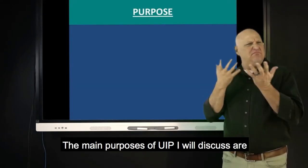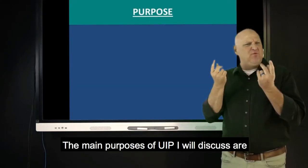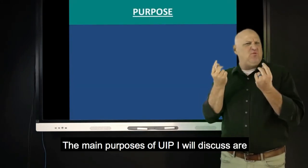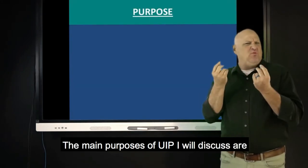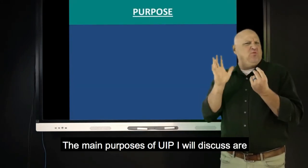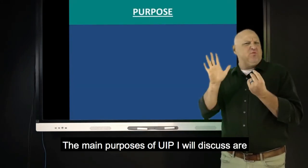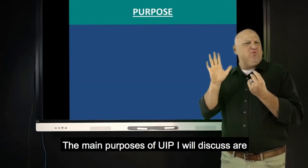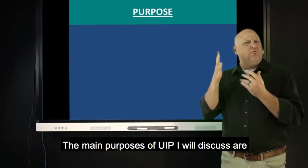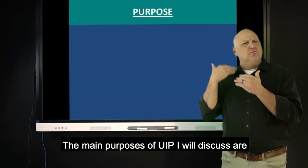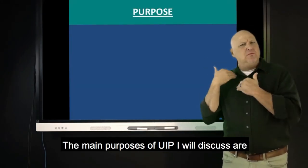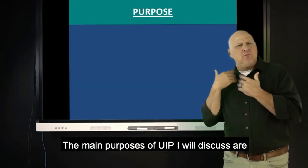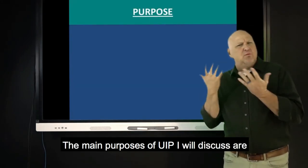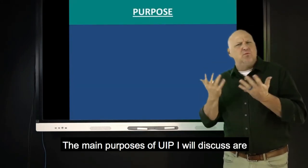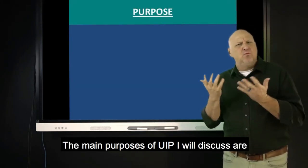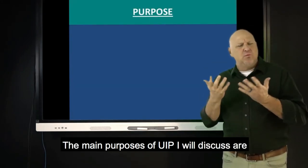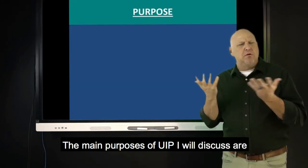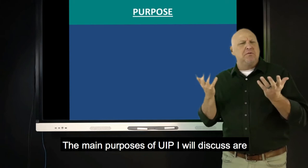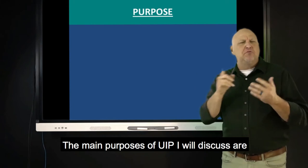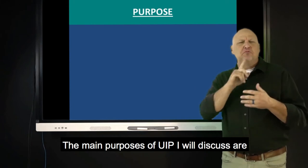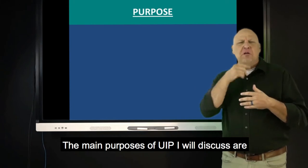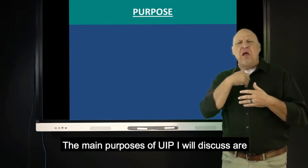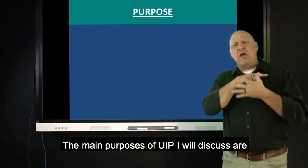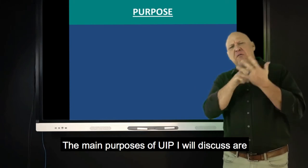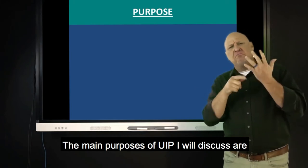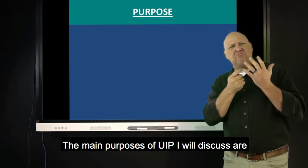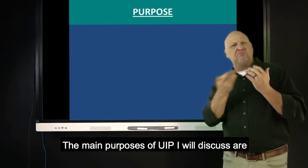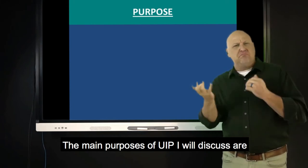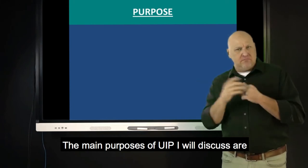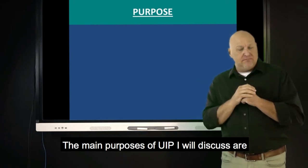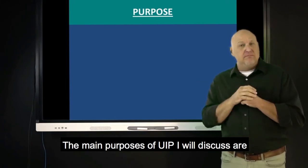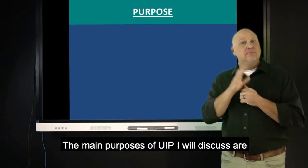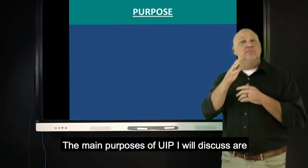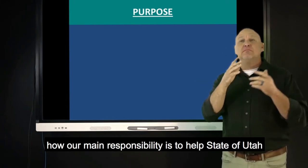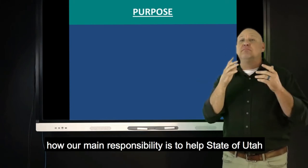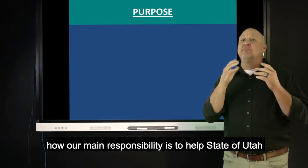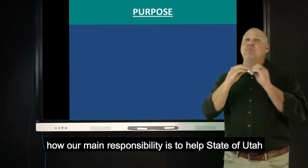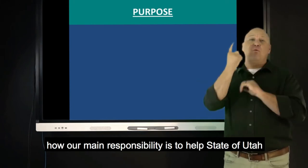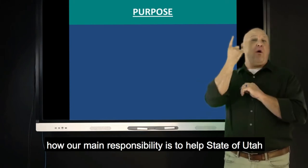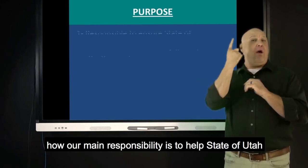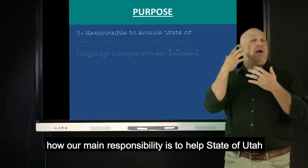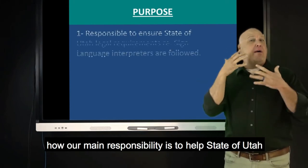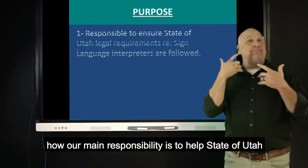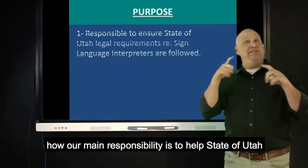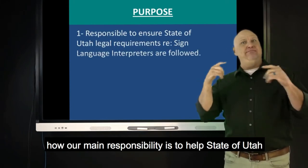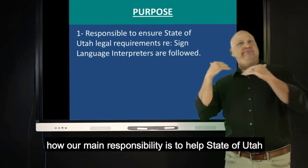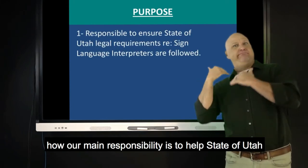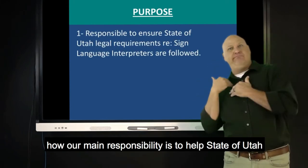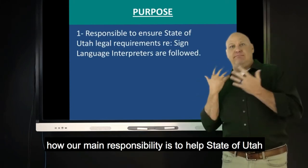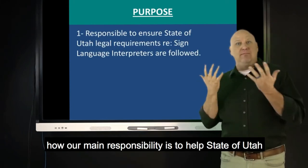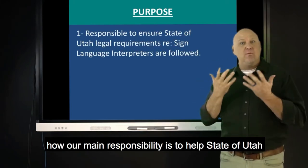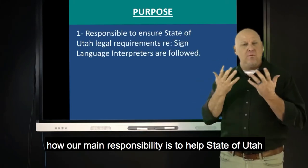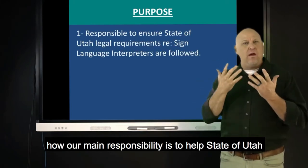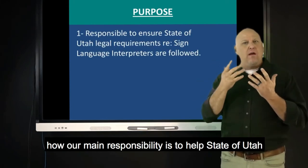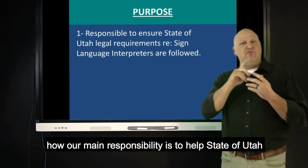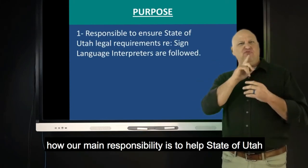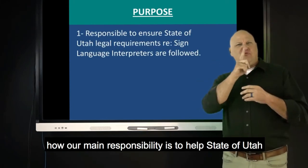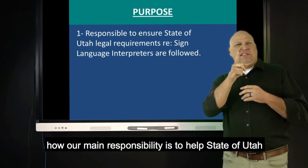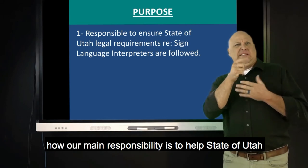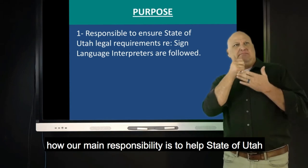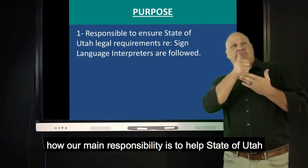The Utah Interpreting Program is responsible for several things, and the biggest obligation that they have